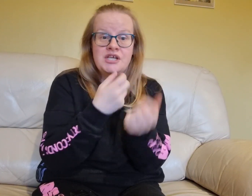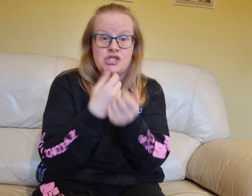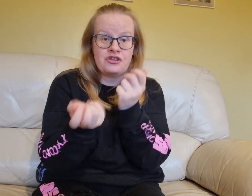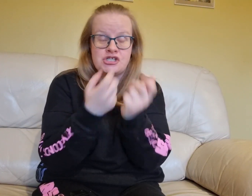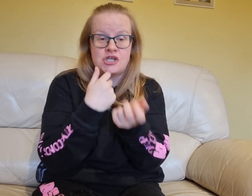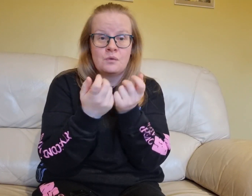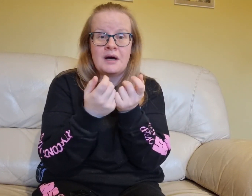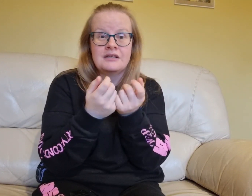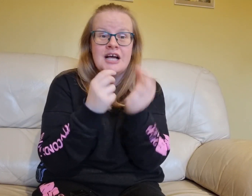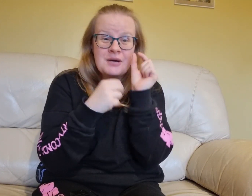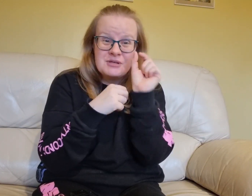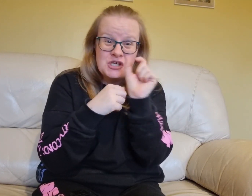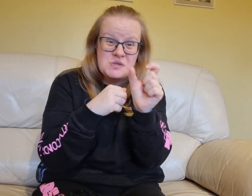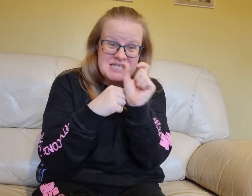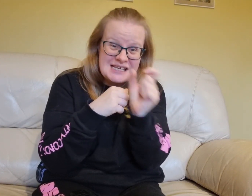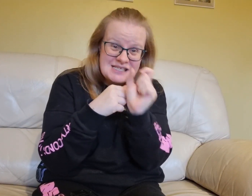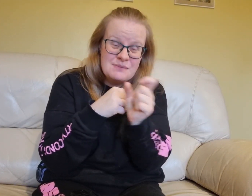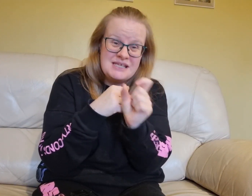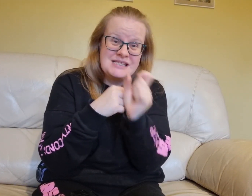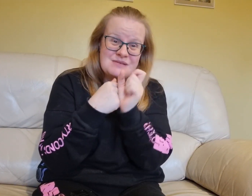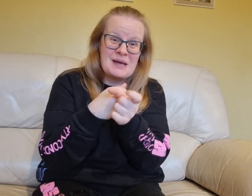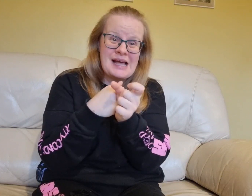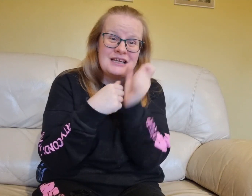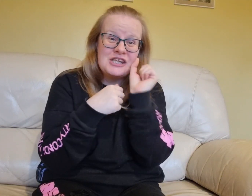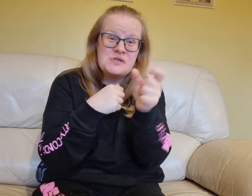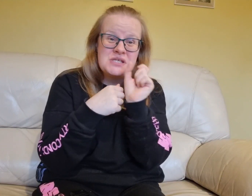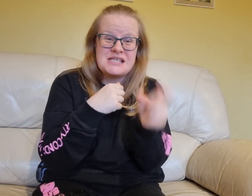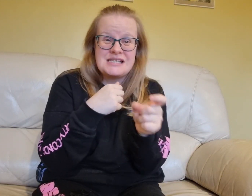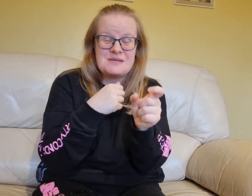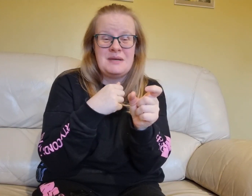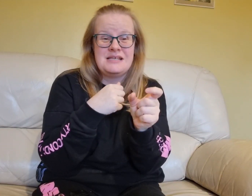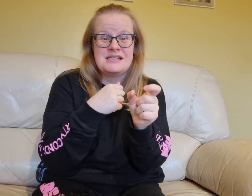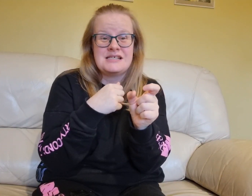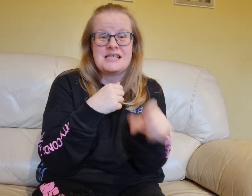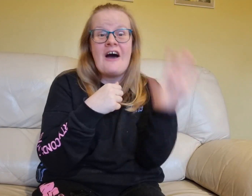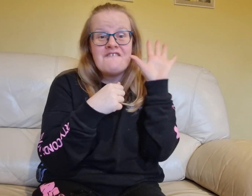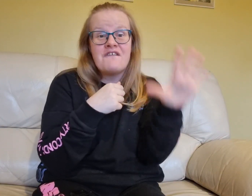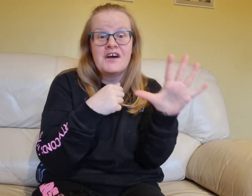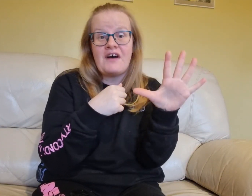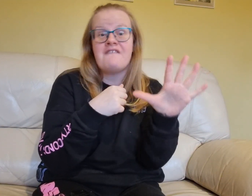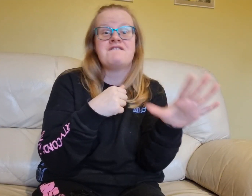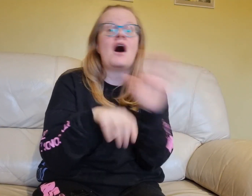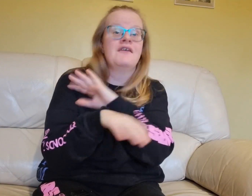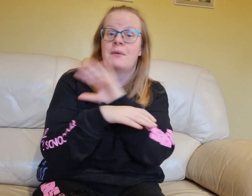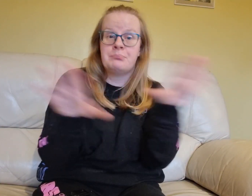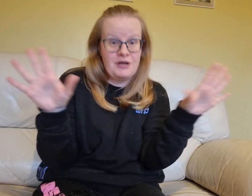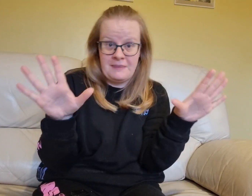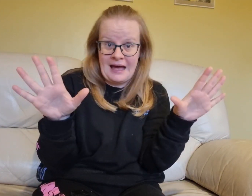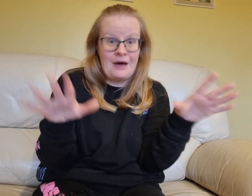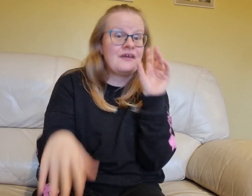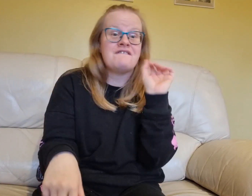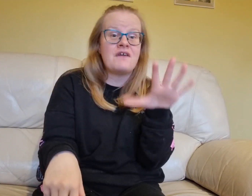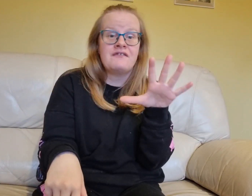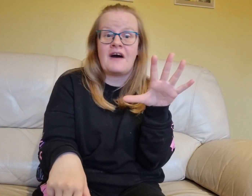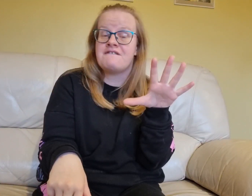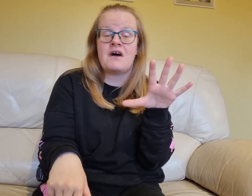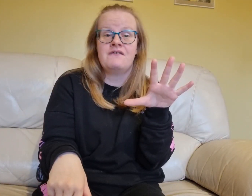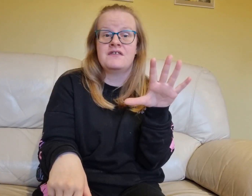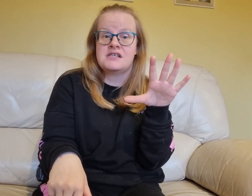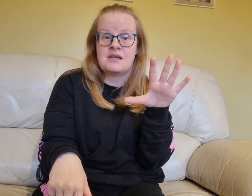each other so well, but those centimetres man, those centimetres, five out of five, I'm putting that out there, five out of five for this